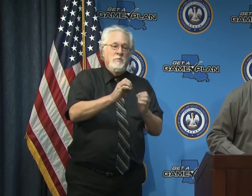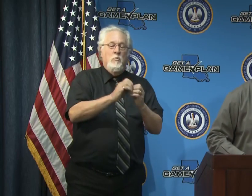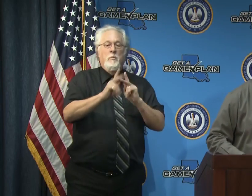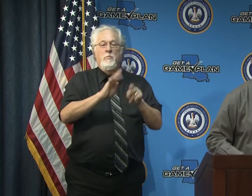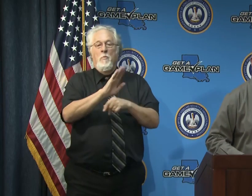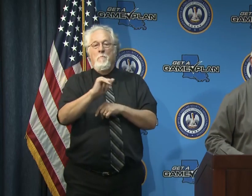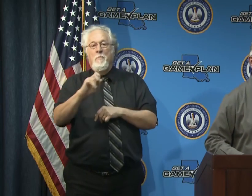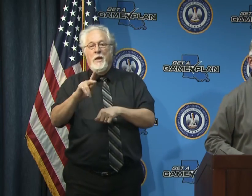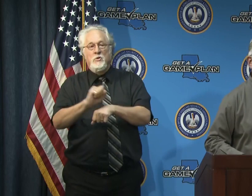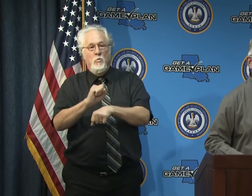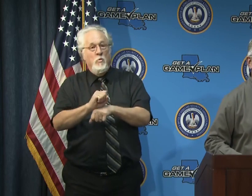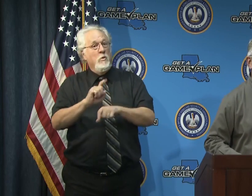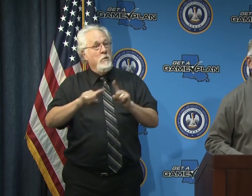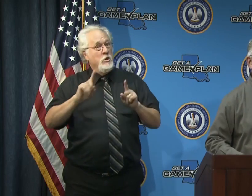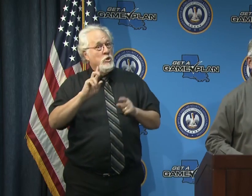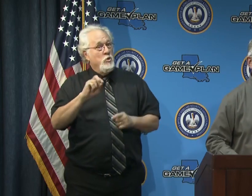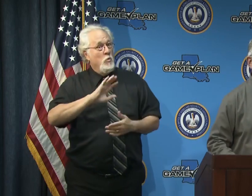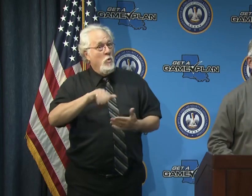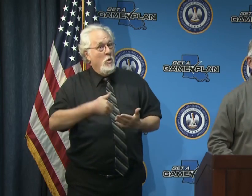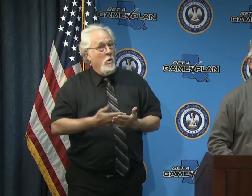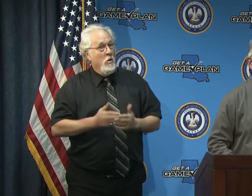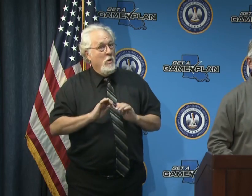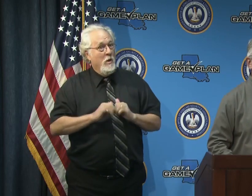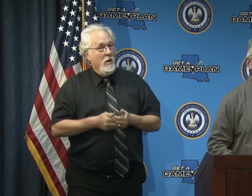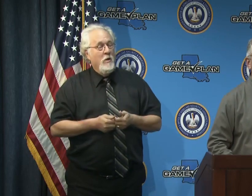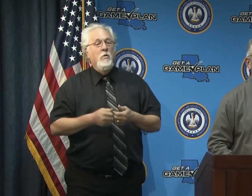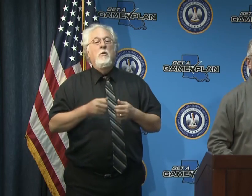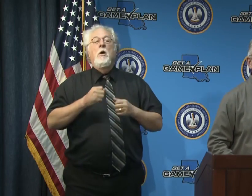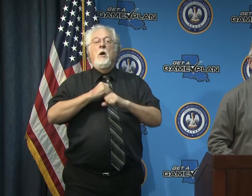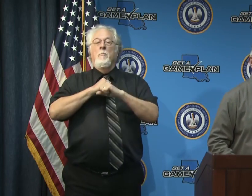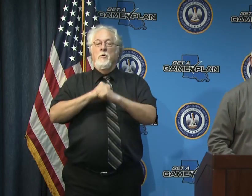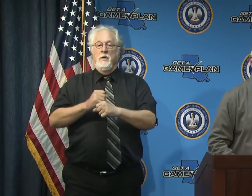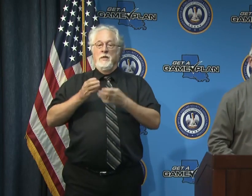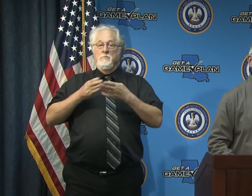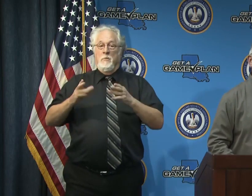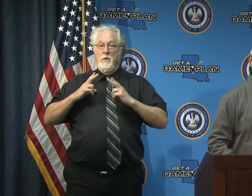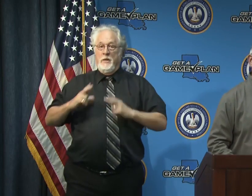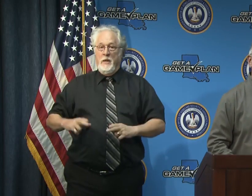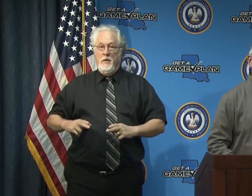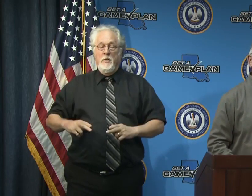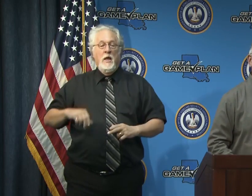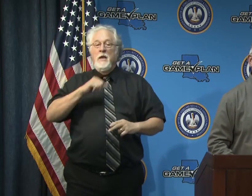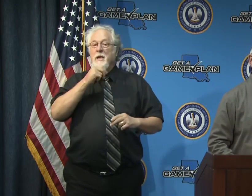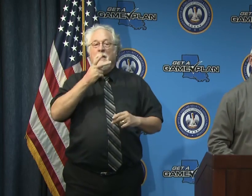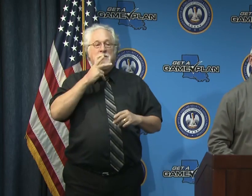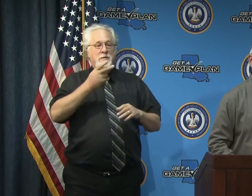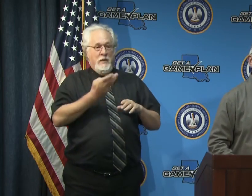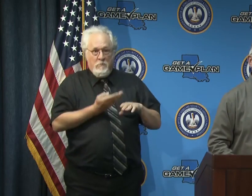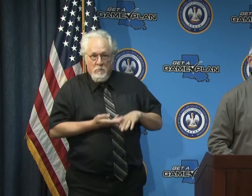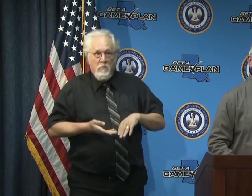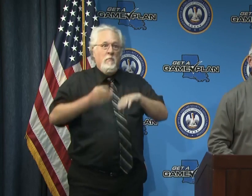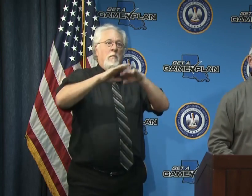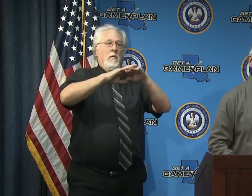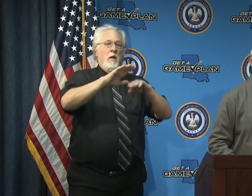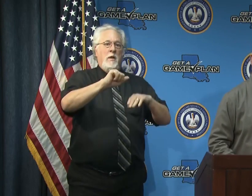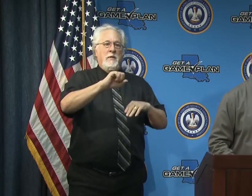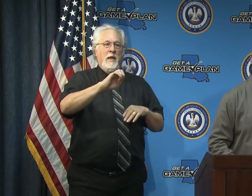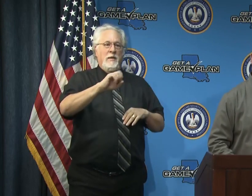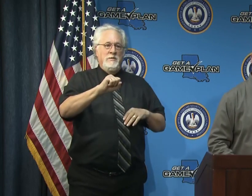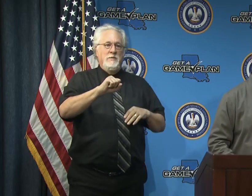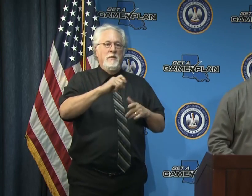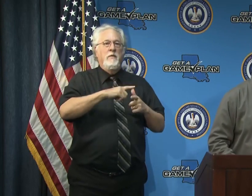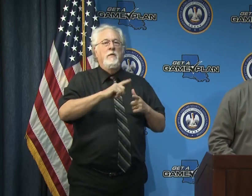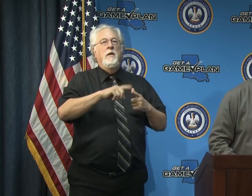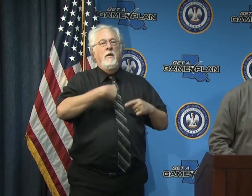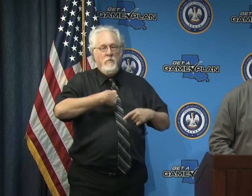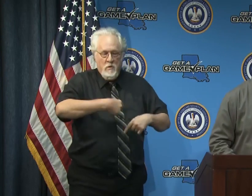work but do all of that in a way that protects public health that doesn't see a spike in cases uh so that we